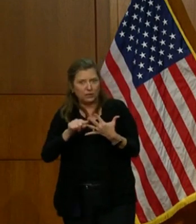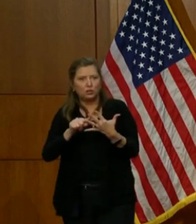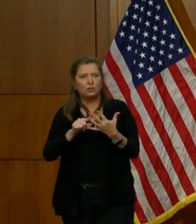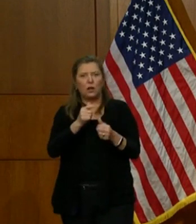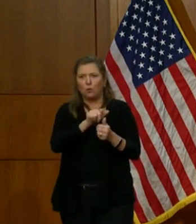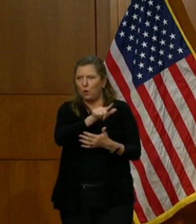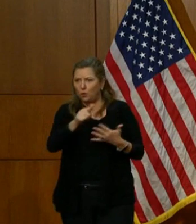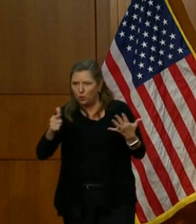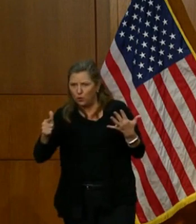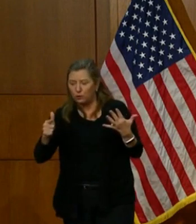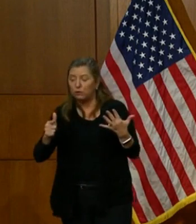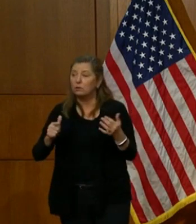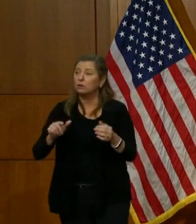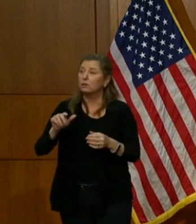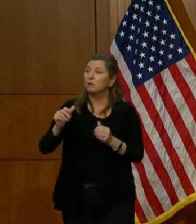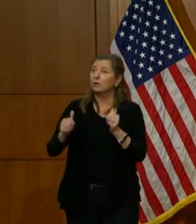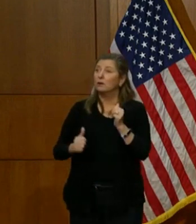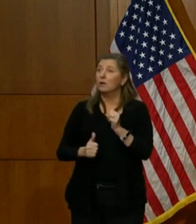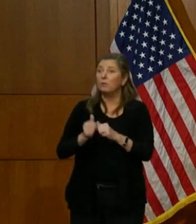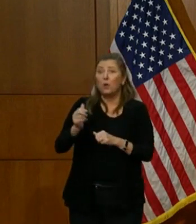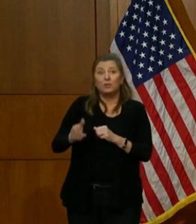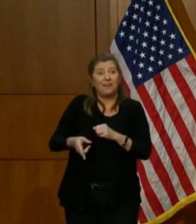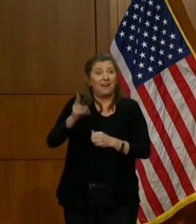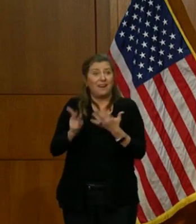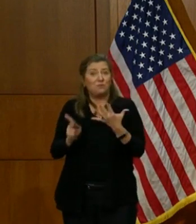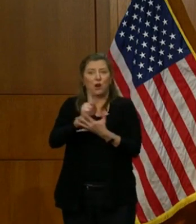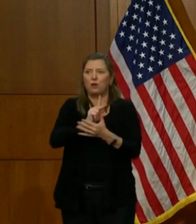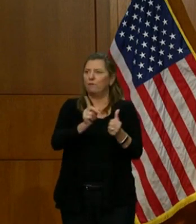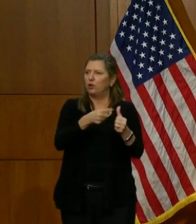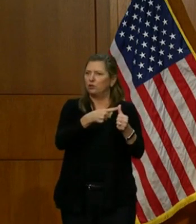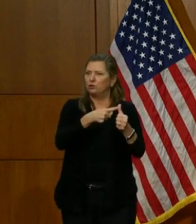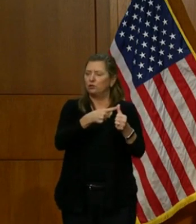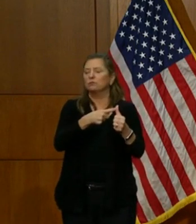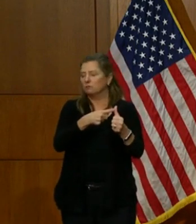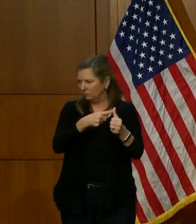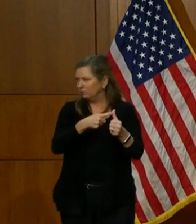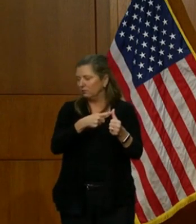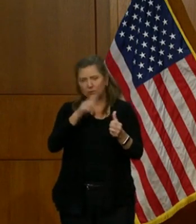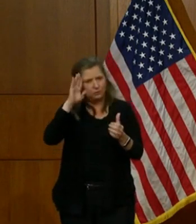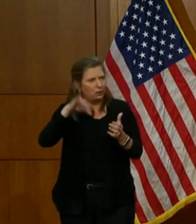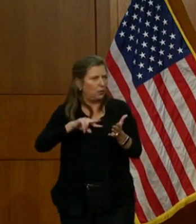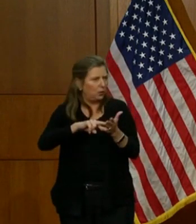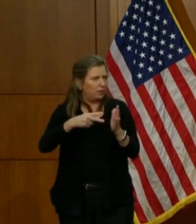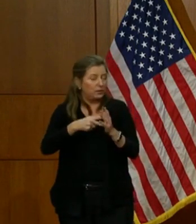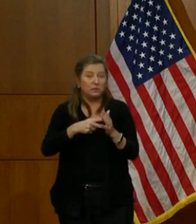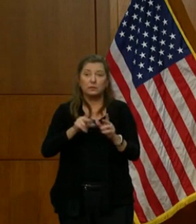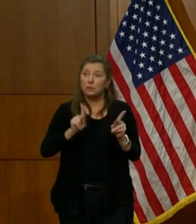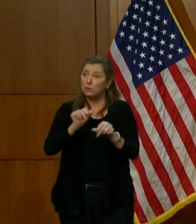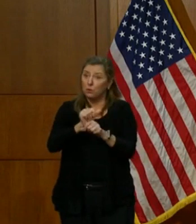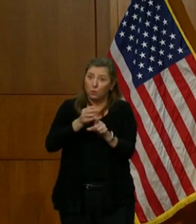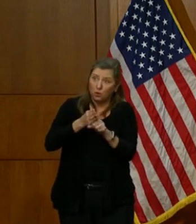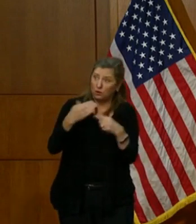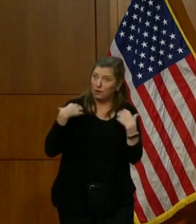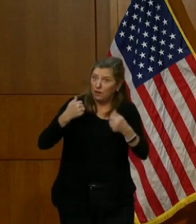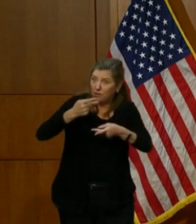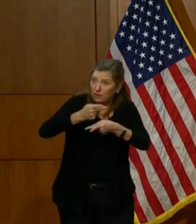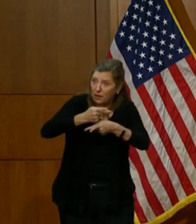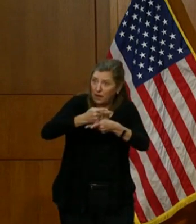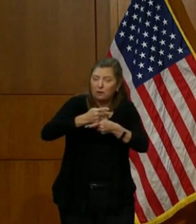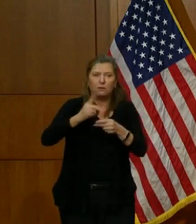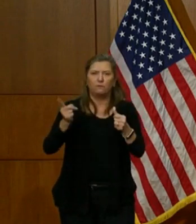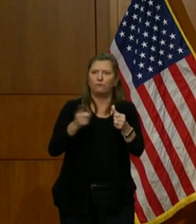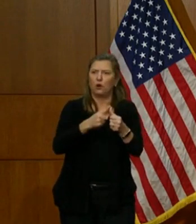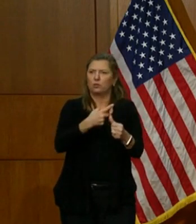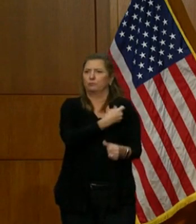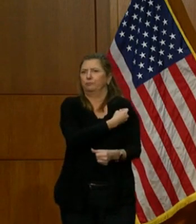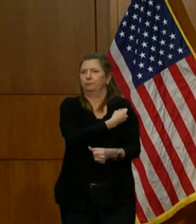People most at risk go first. We all know what that means. Health care professionals are first